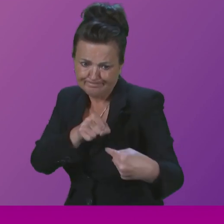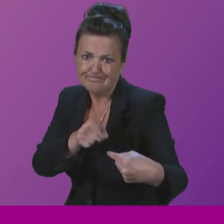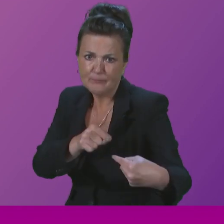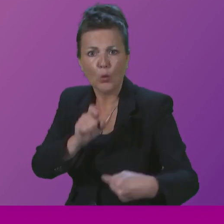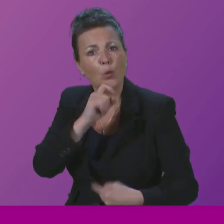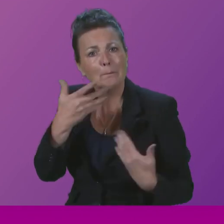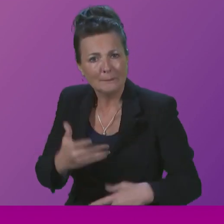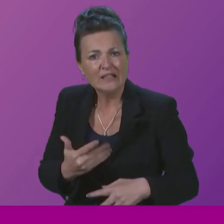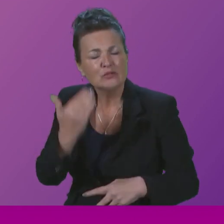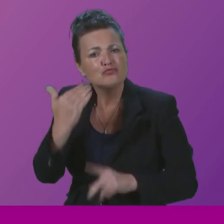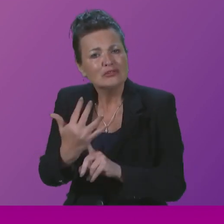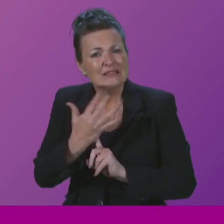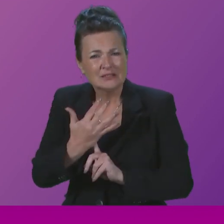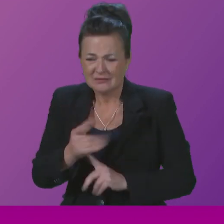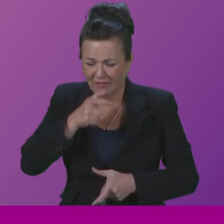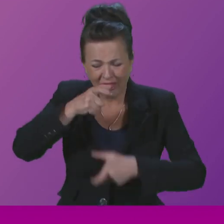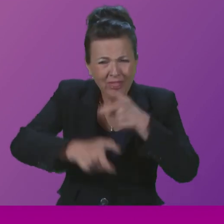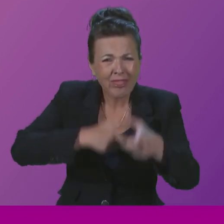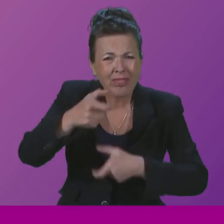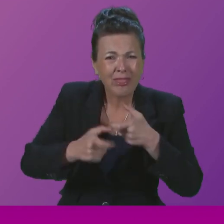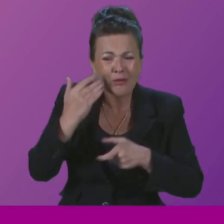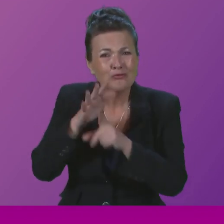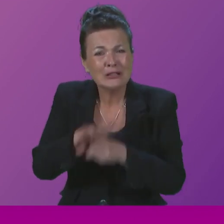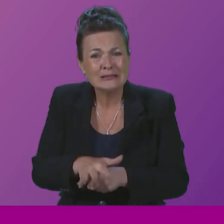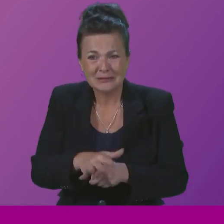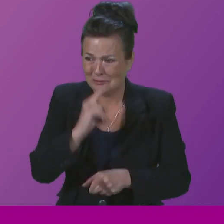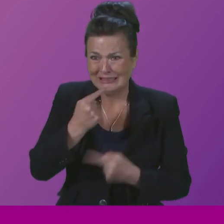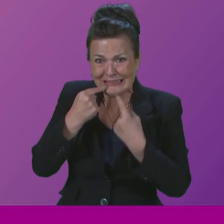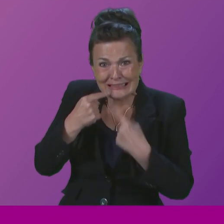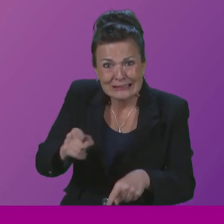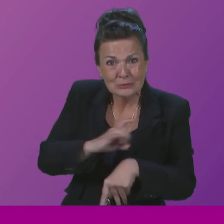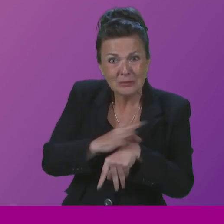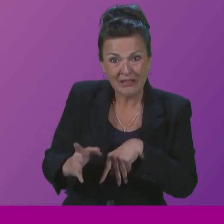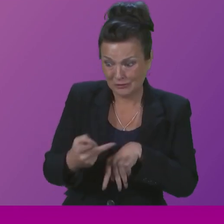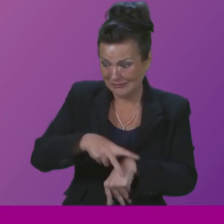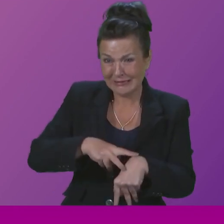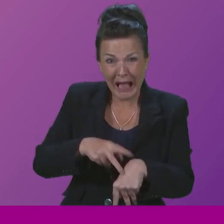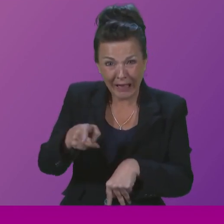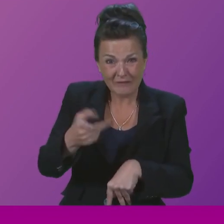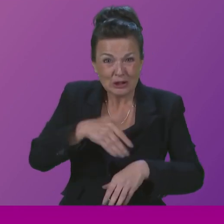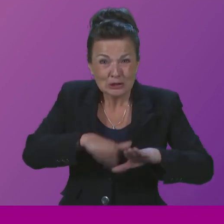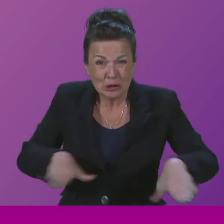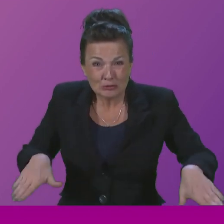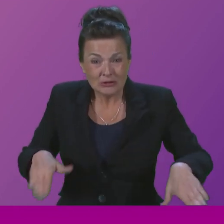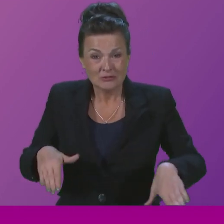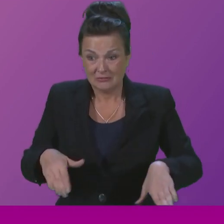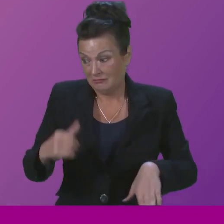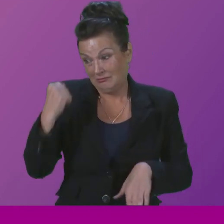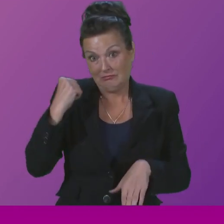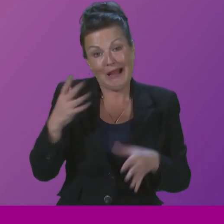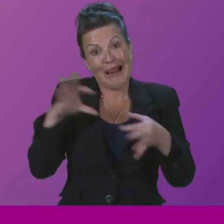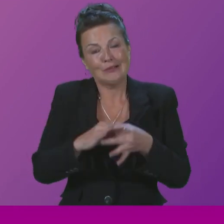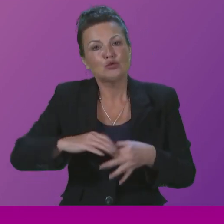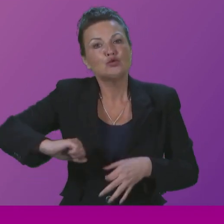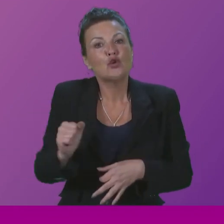racist. The vile racist abuse that was directed at teaching professionals, staff and children on the back of the Scottish Learning